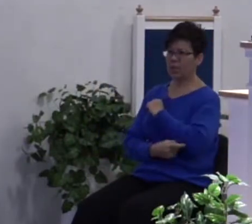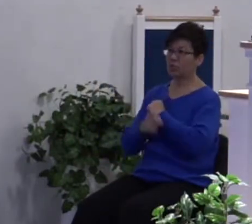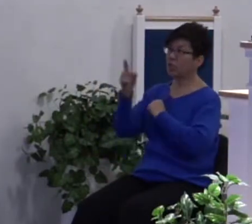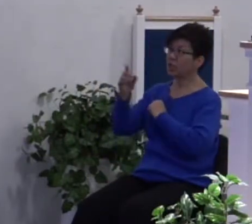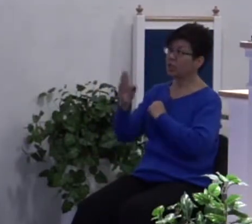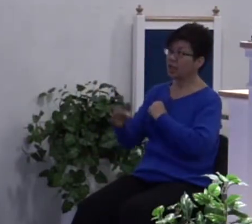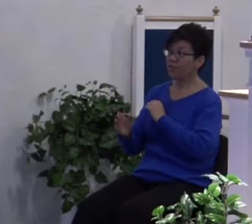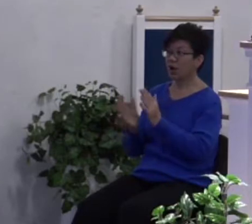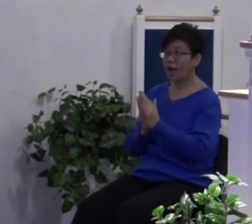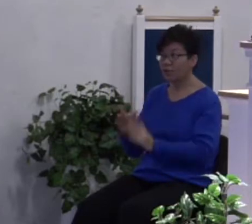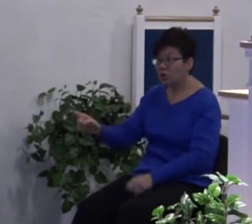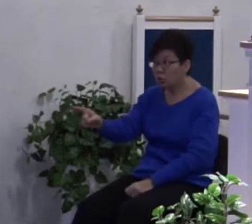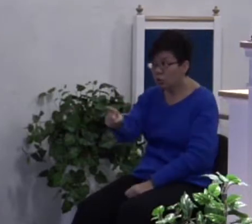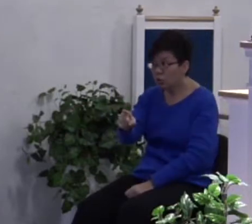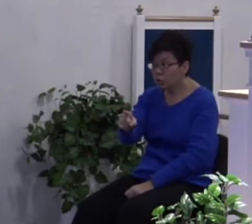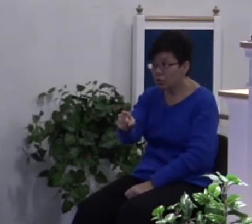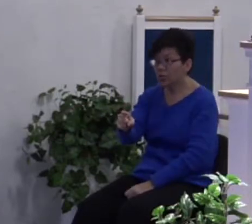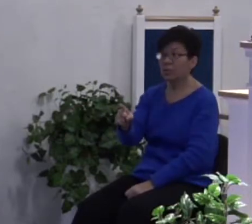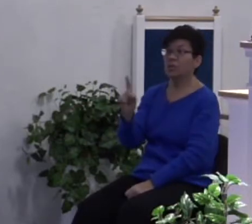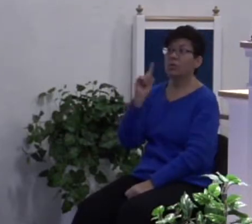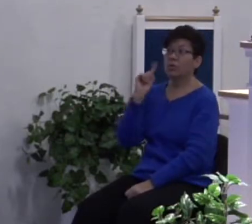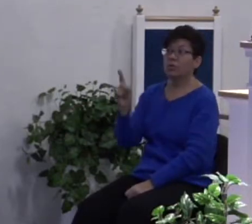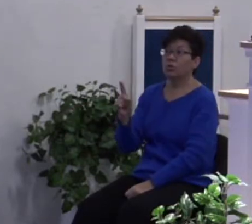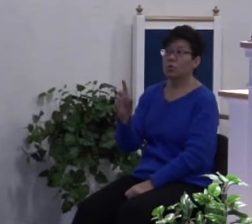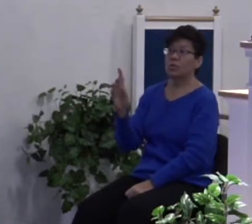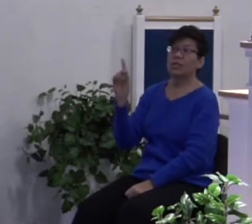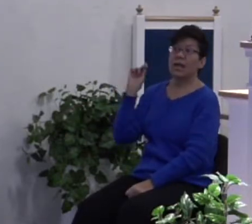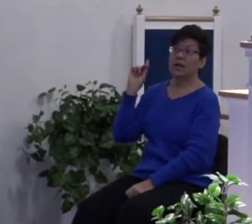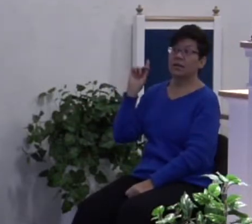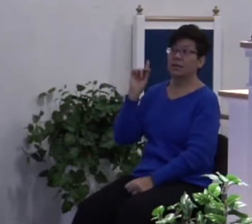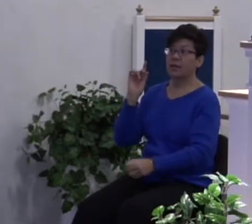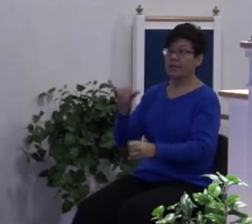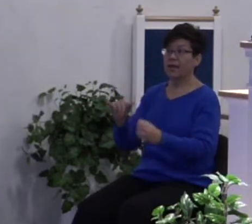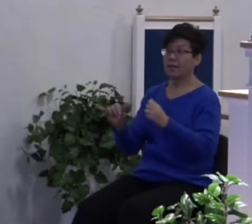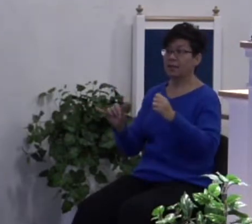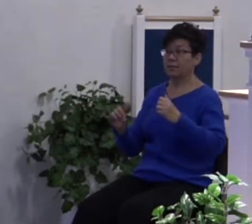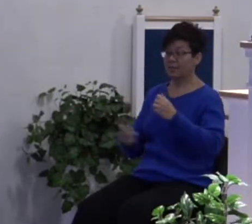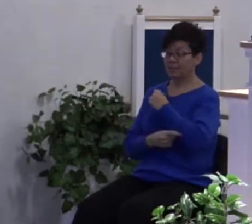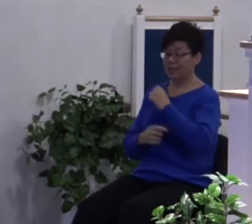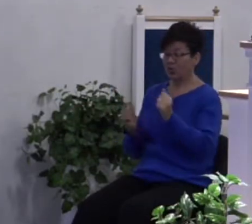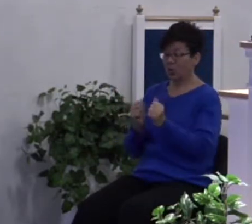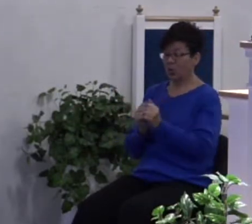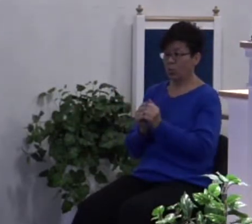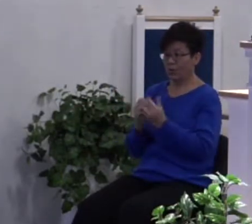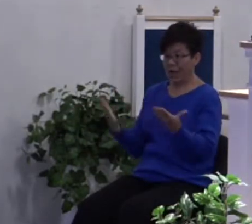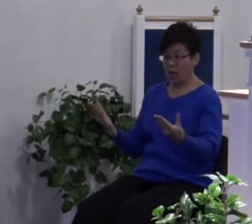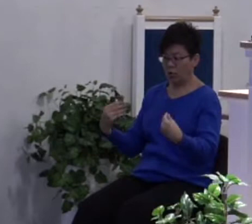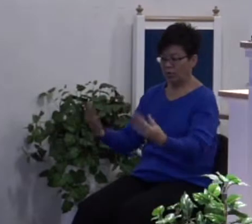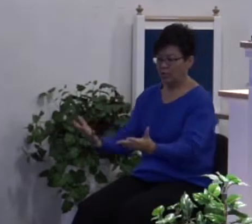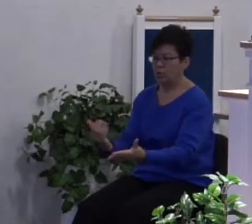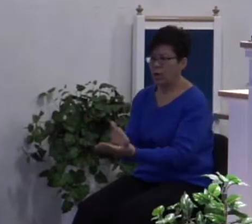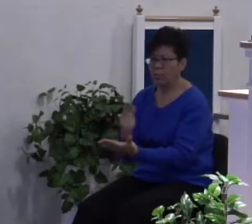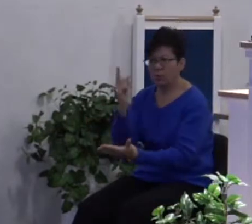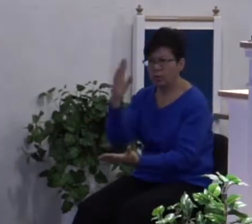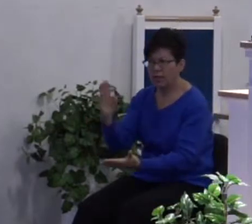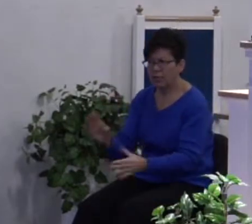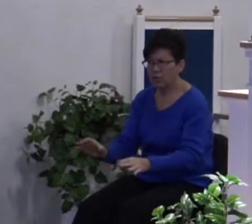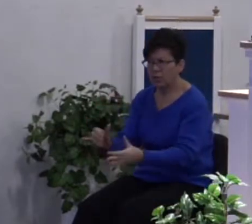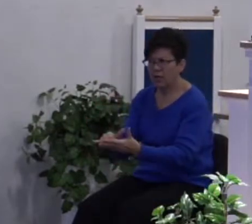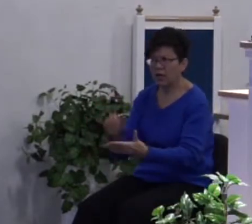asked you to withstand the temptation without giving you help. He would never do that. That's the reason why